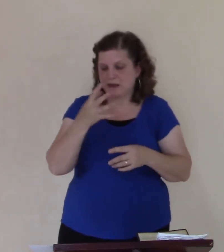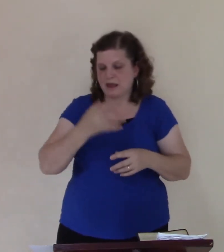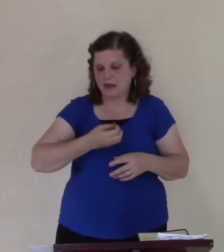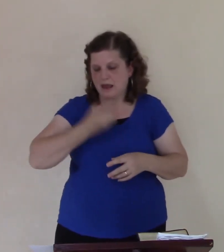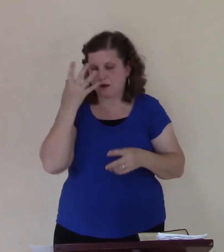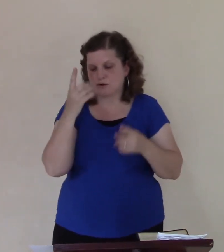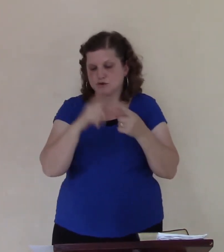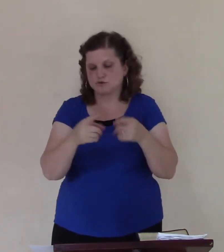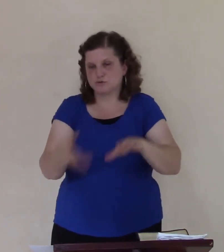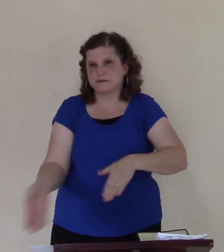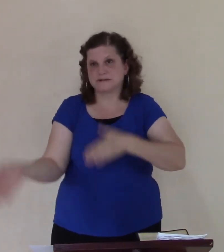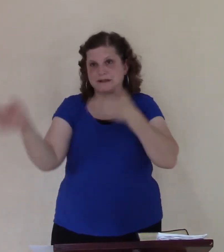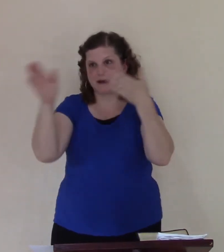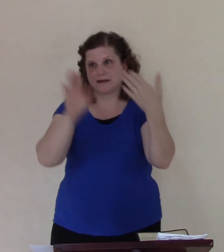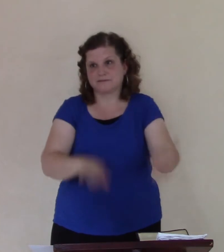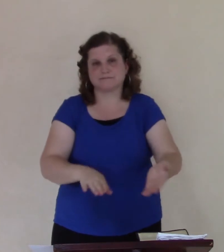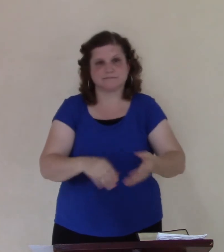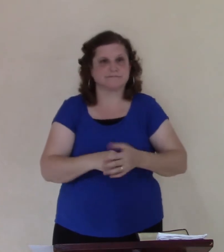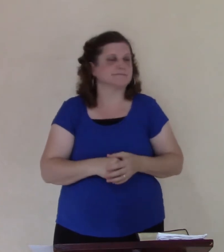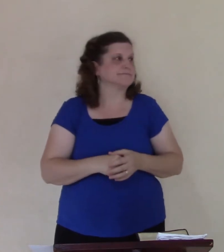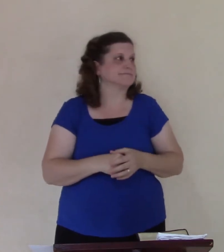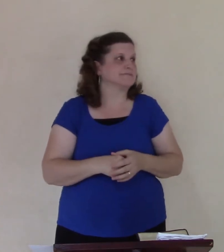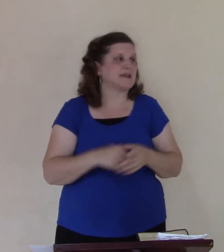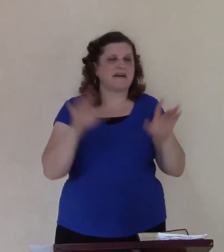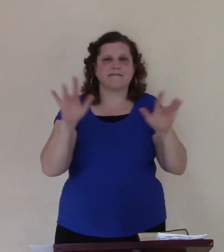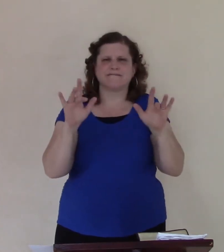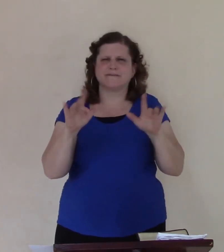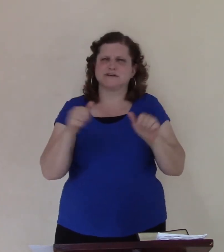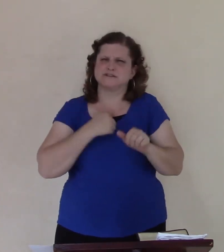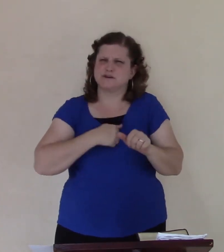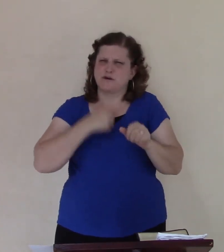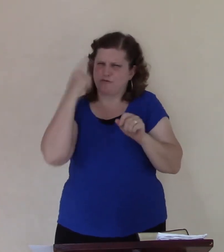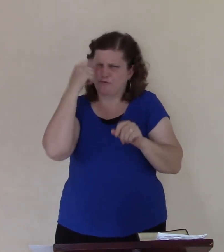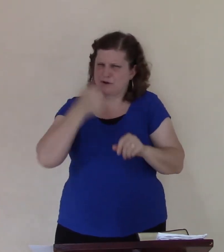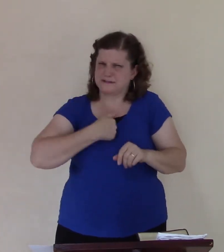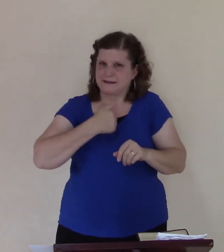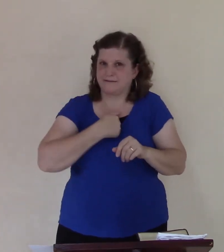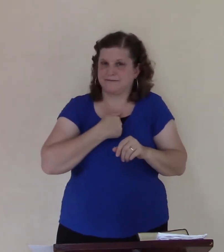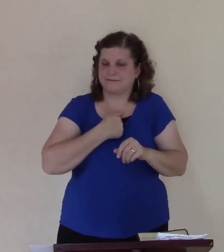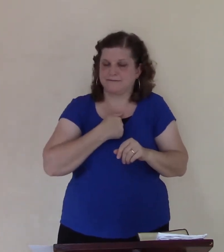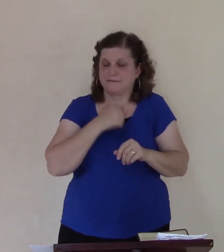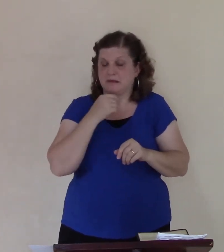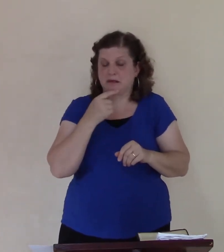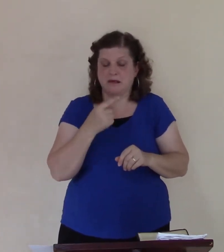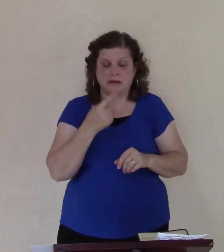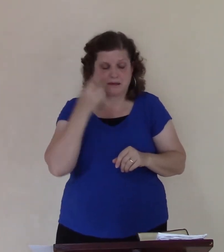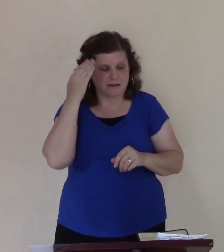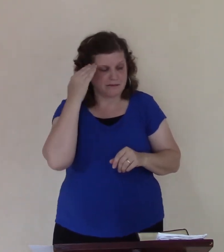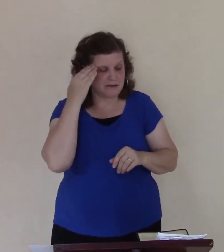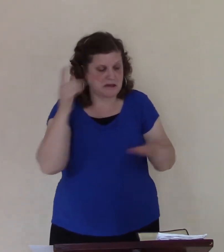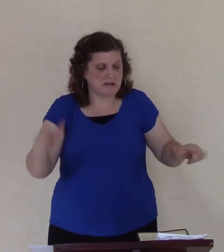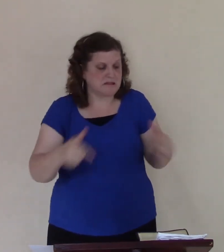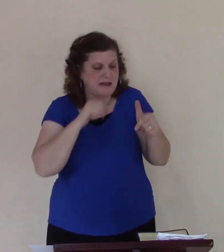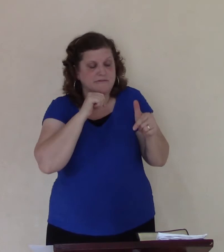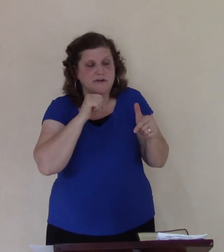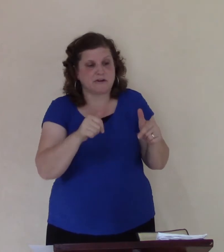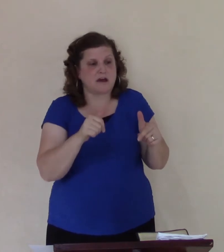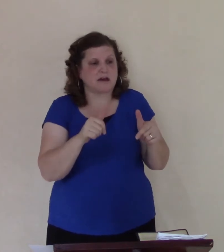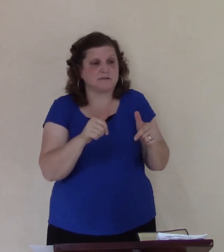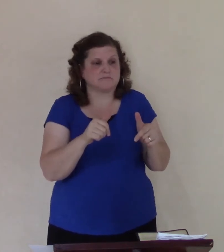Why so-pity? This is not how it should be. Now